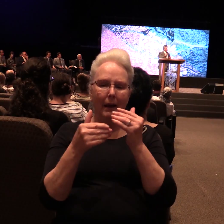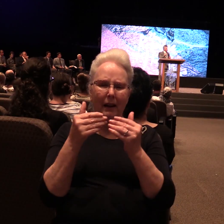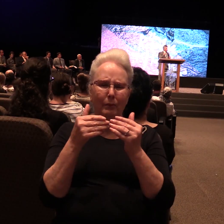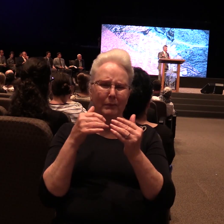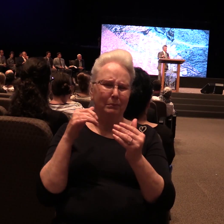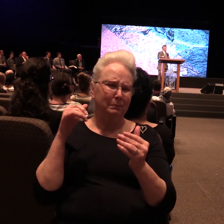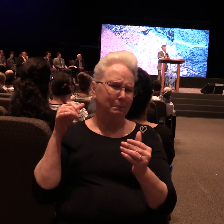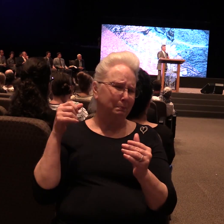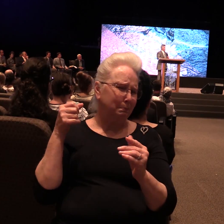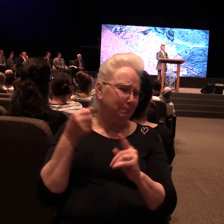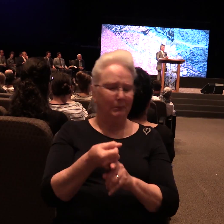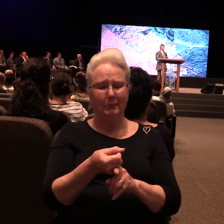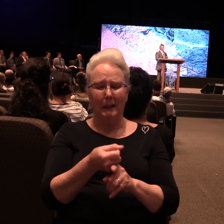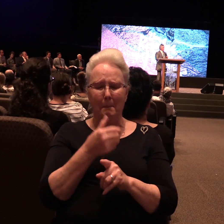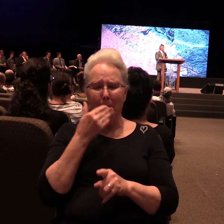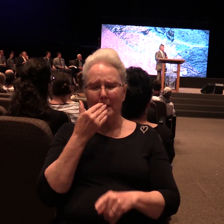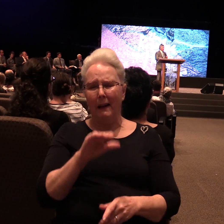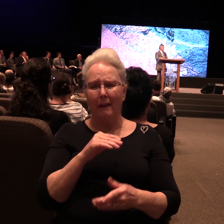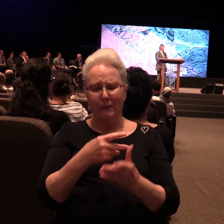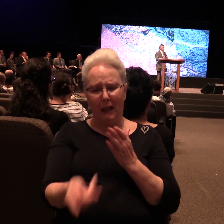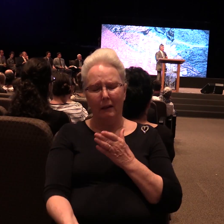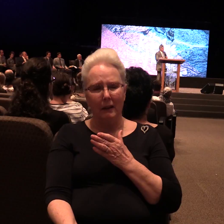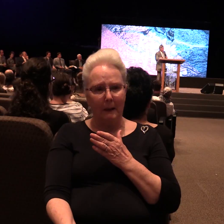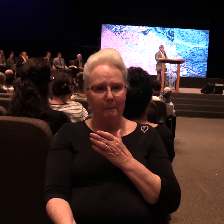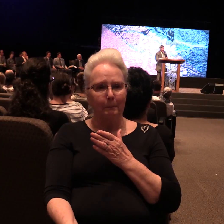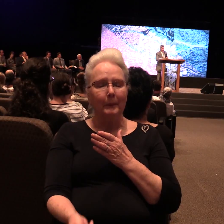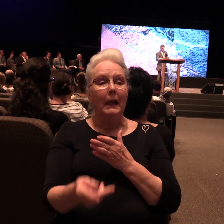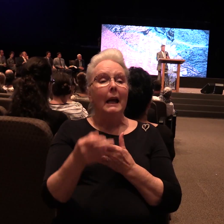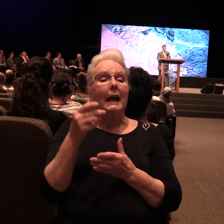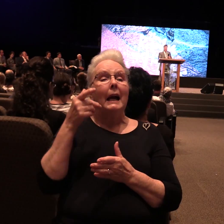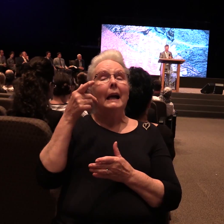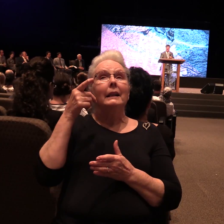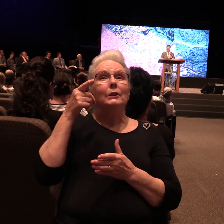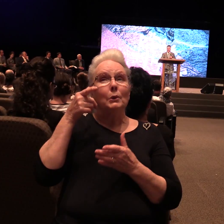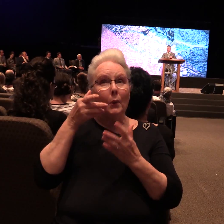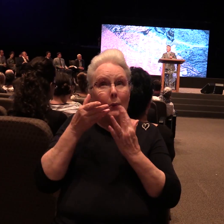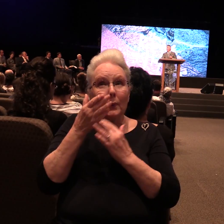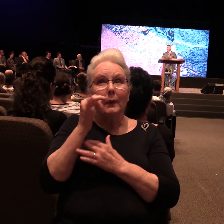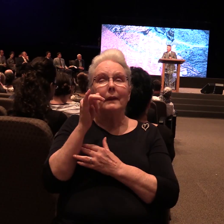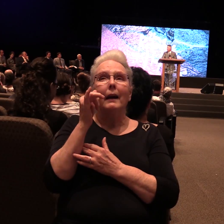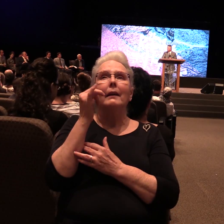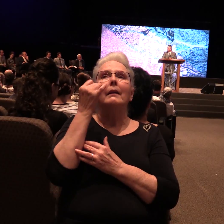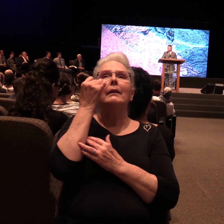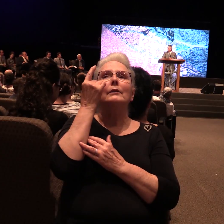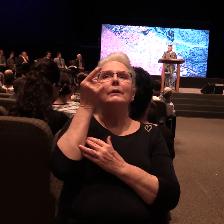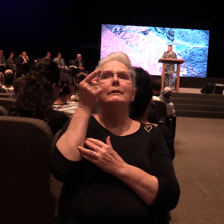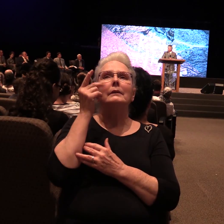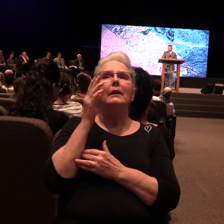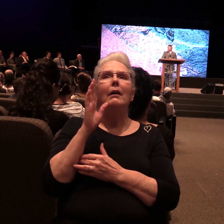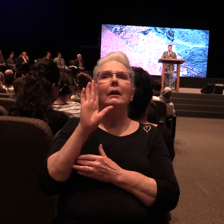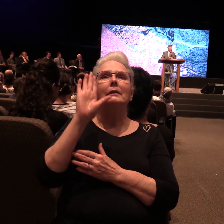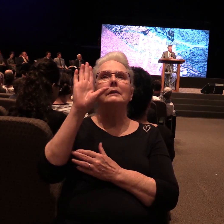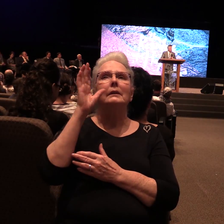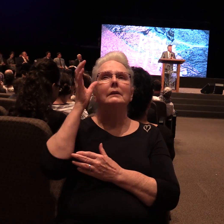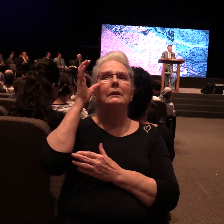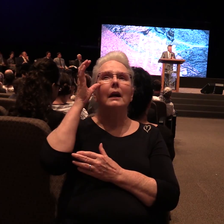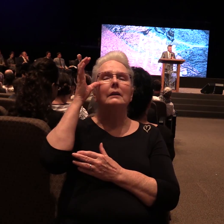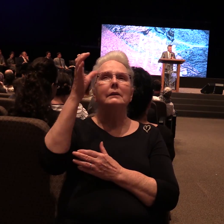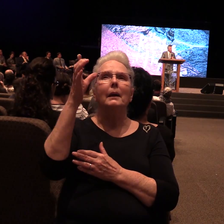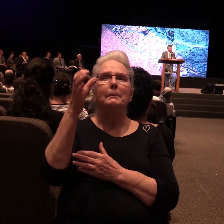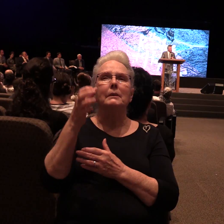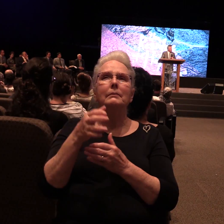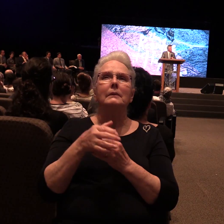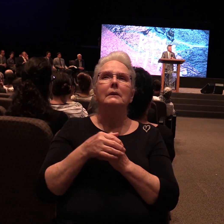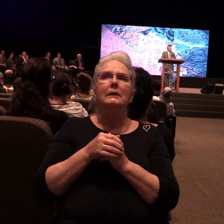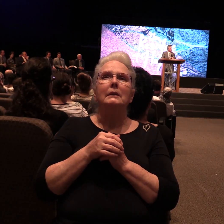And yet it's within their failure that we see a concept of God that we would not see any other way. When they could